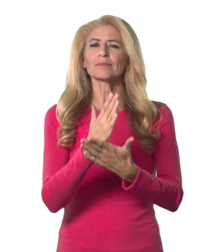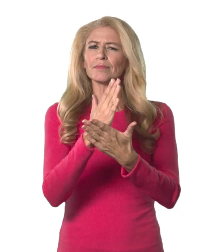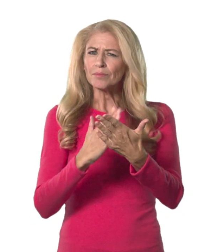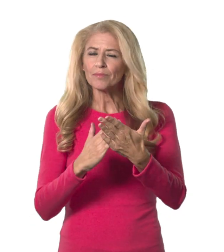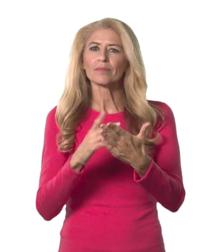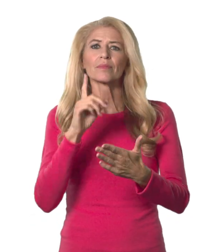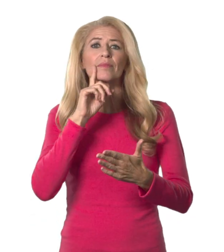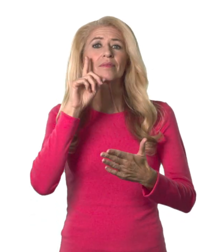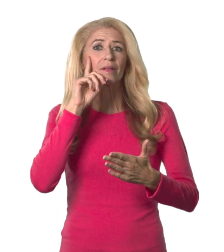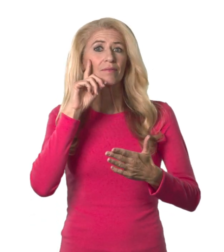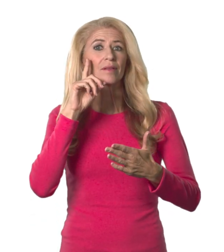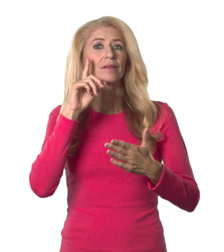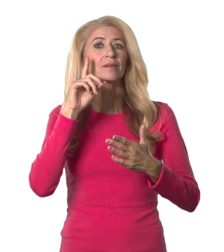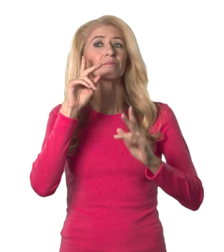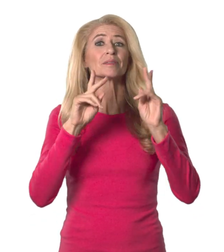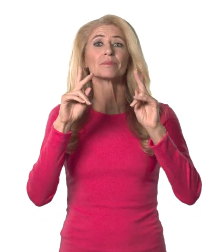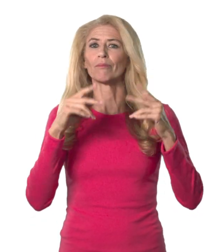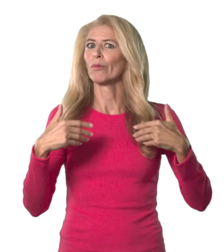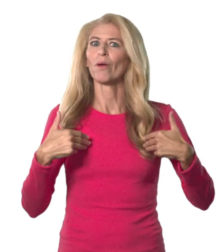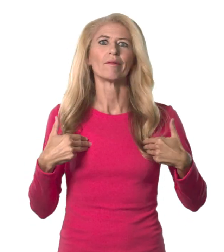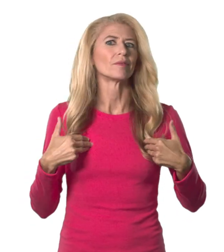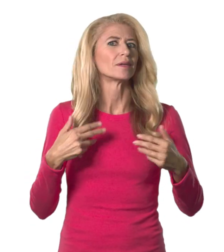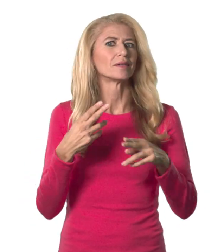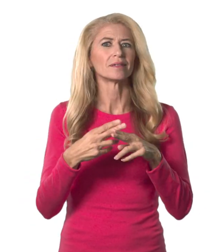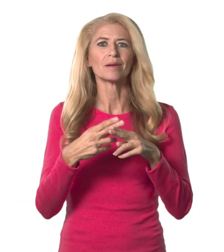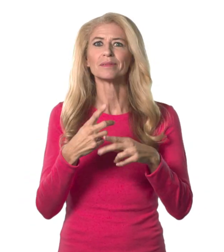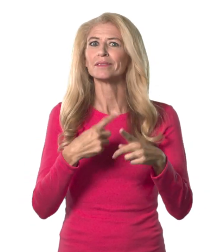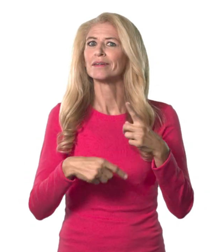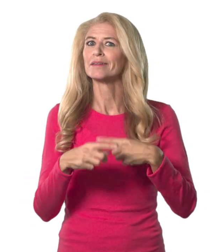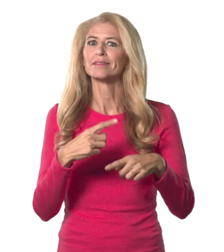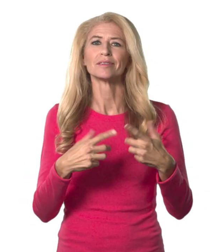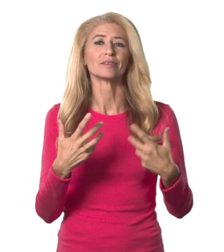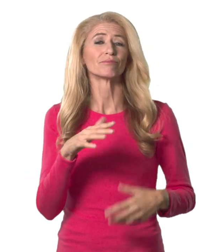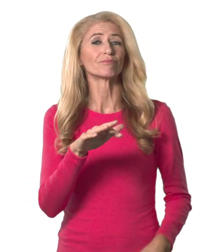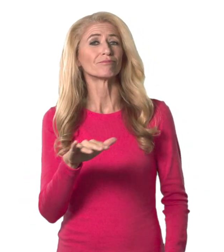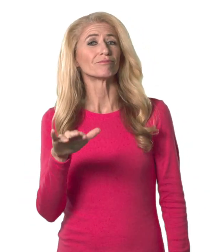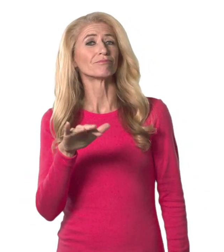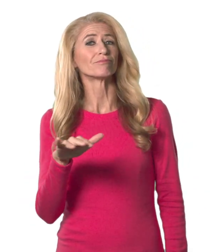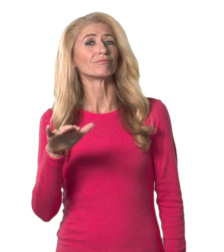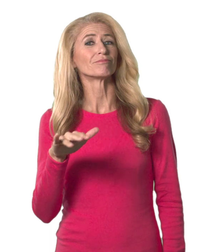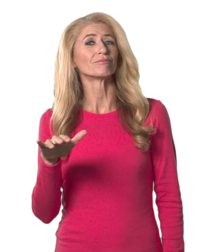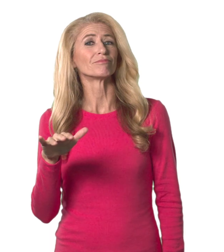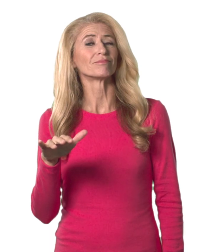Some deaf people don't use a name sign and fingerspell their names.